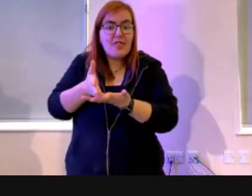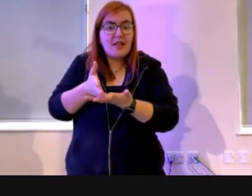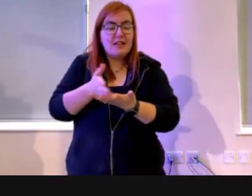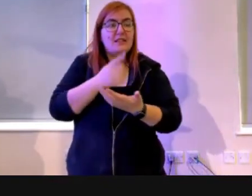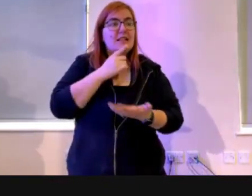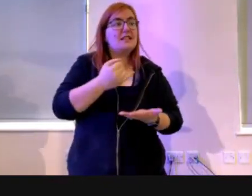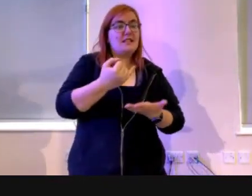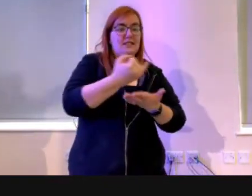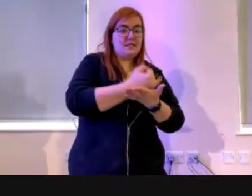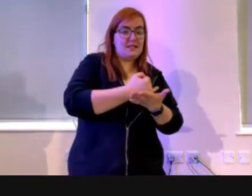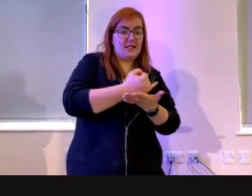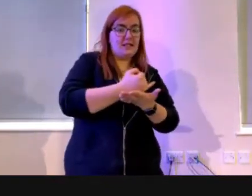boldly,